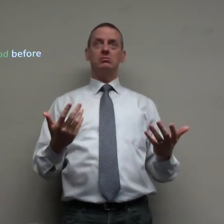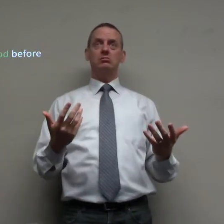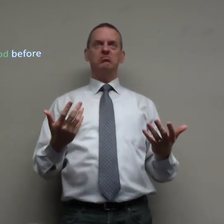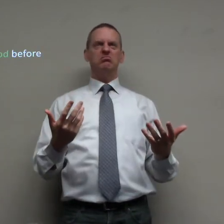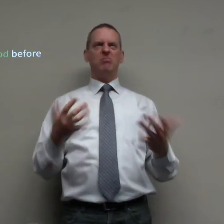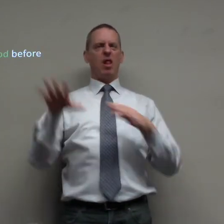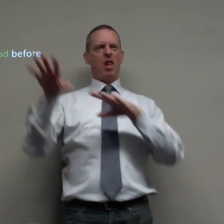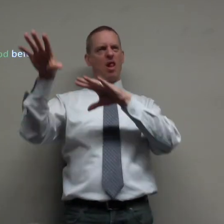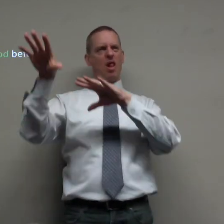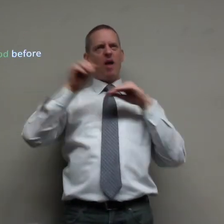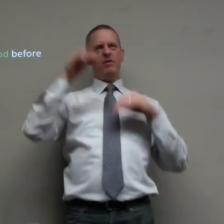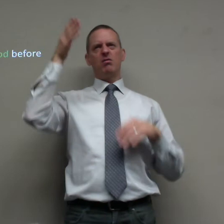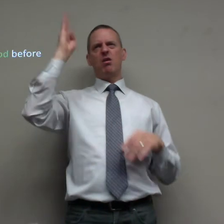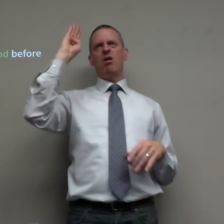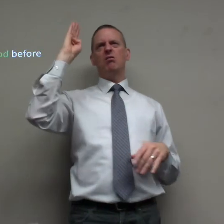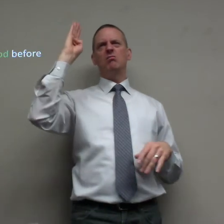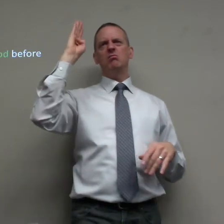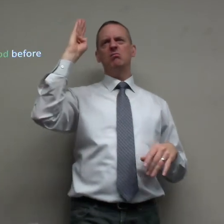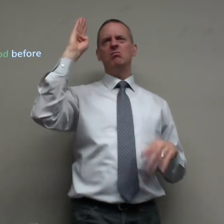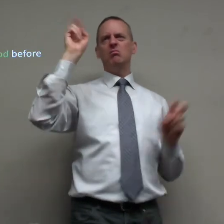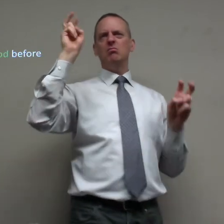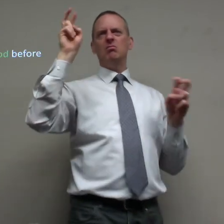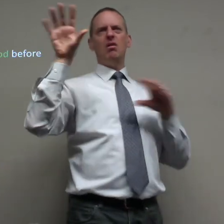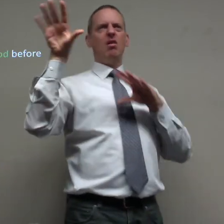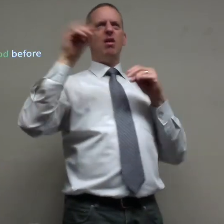what's worse what's is he has left God